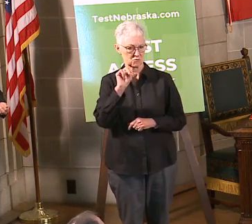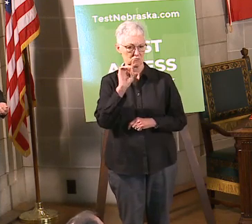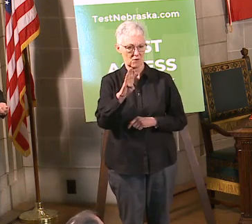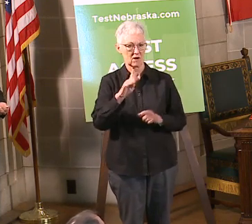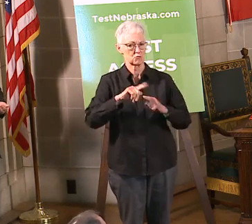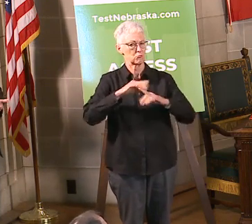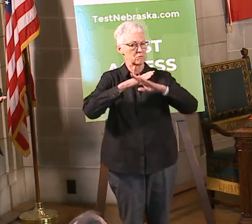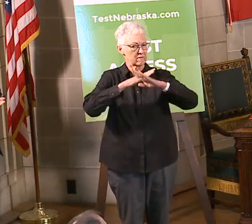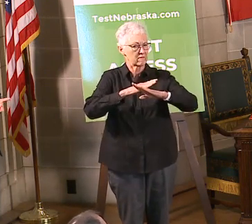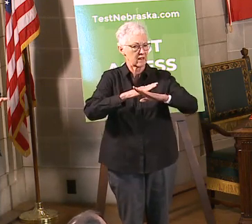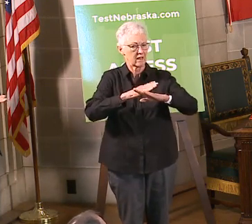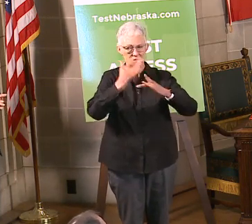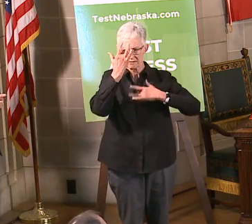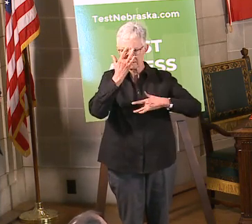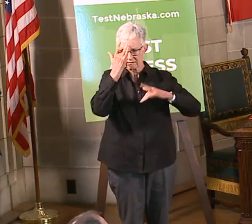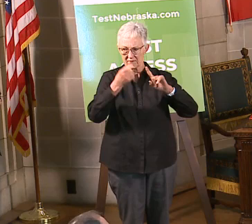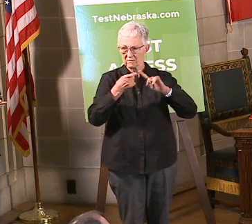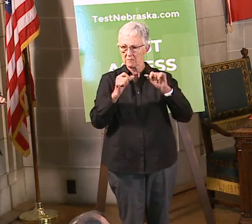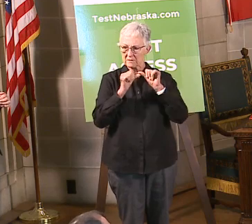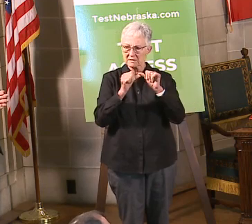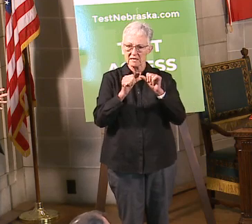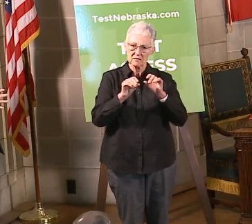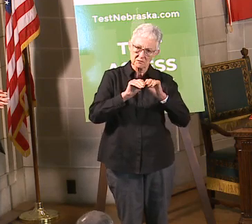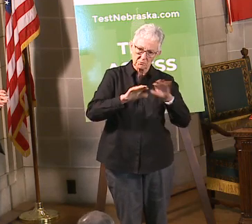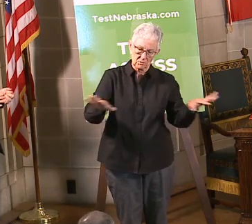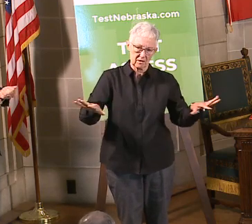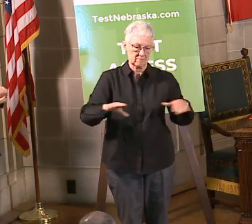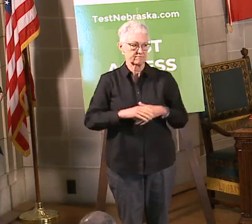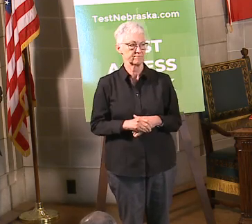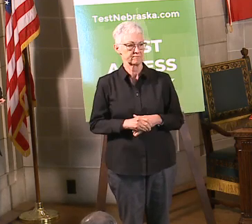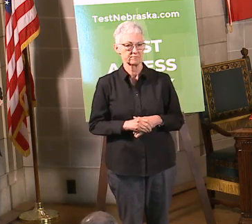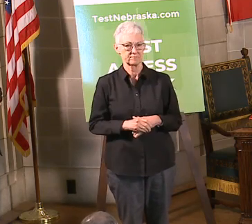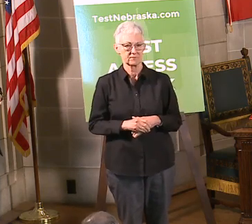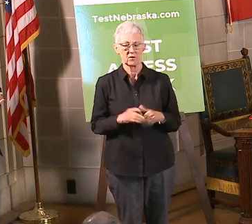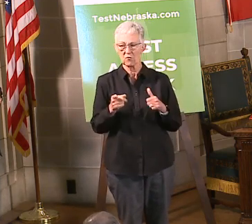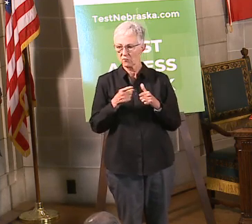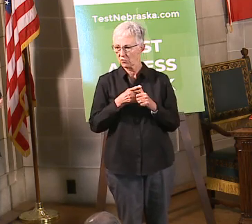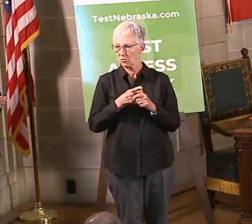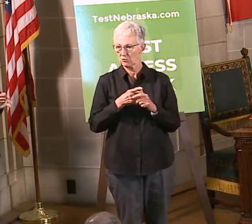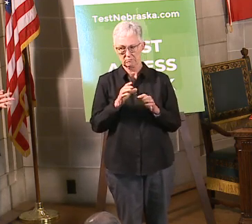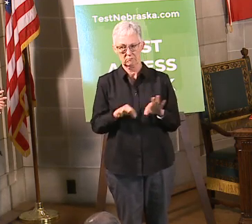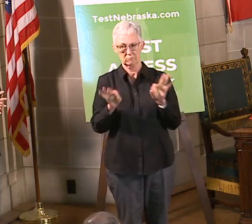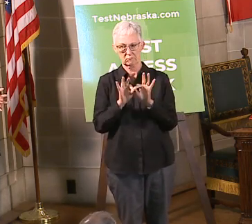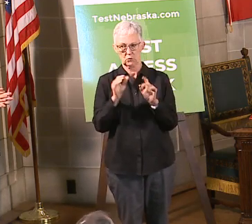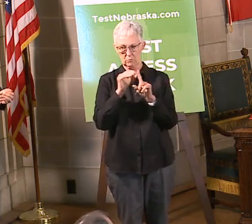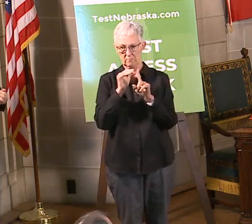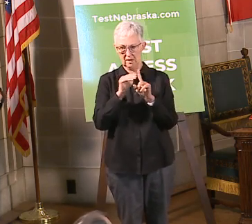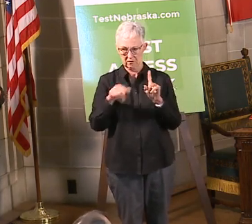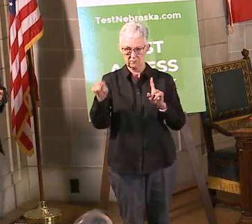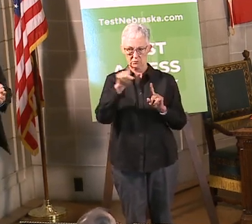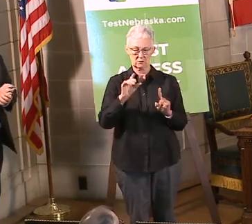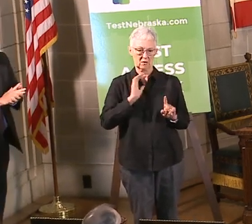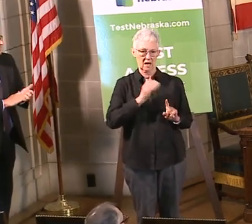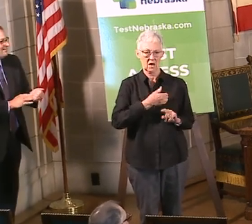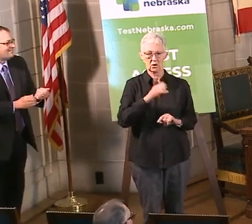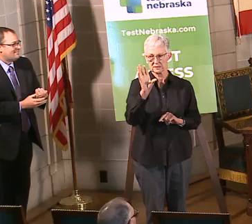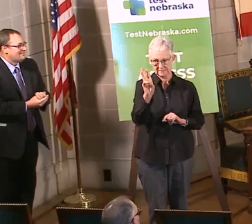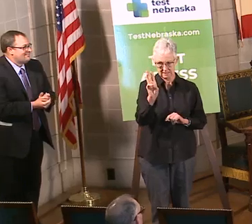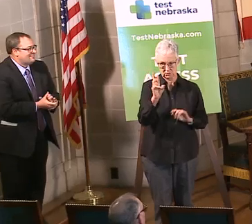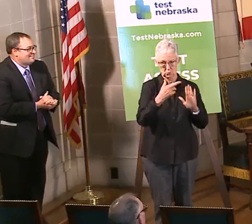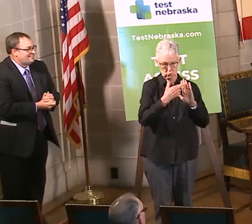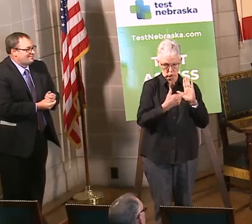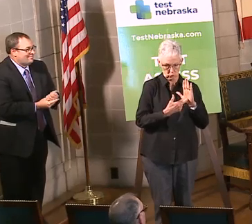Nebraska. As always, we're going to start with our six rules to keep Nebraska healthy. Again, even as we start loosening up